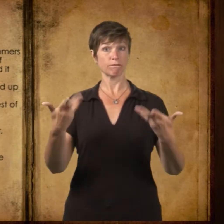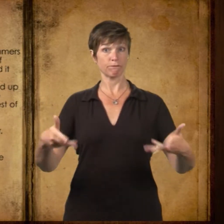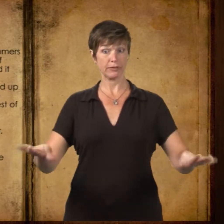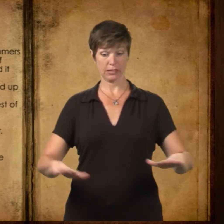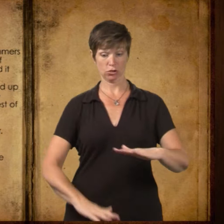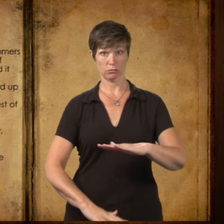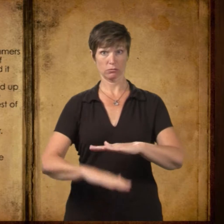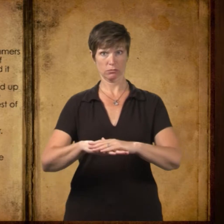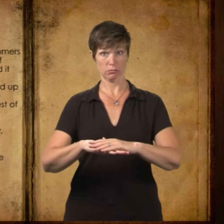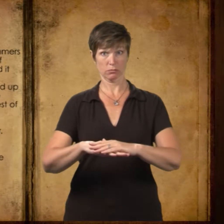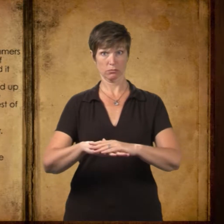Summers coal company